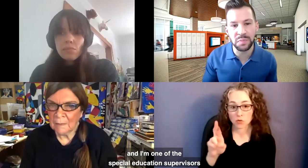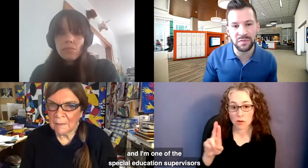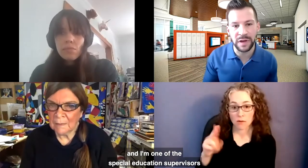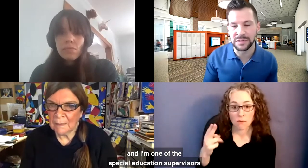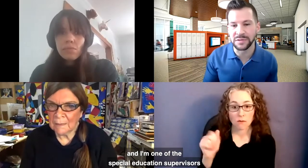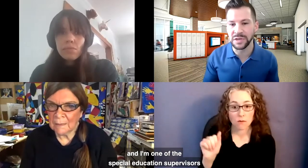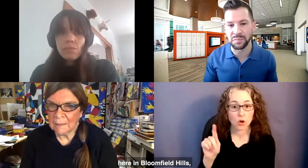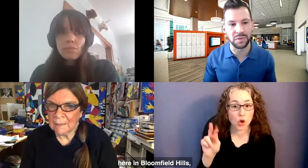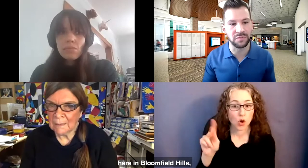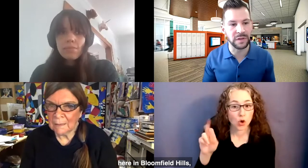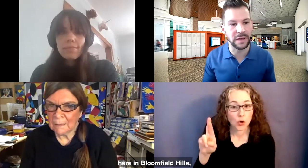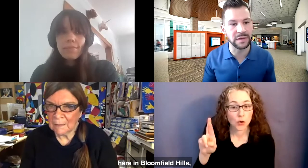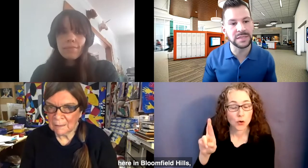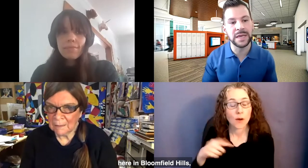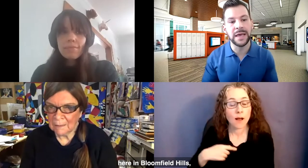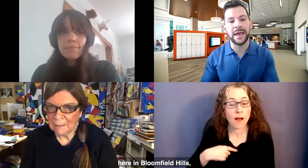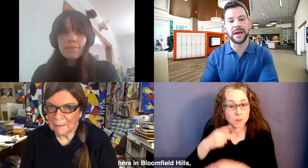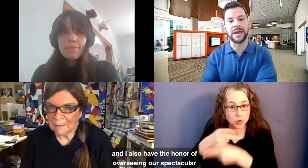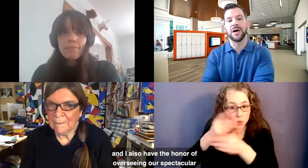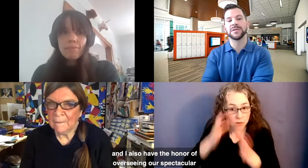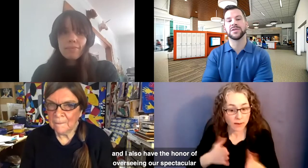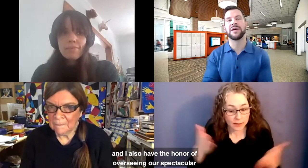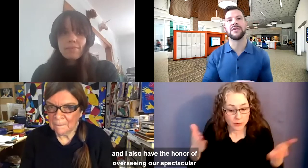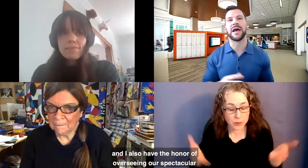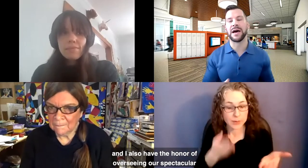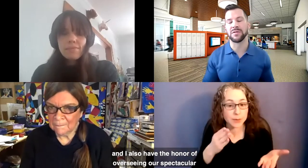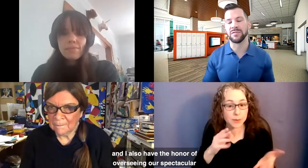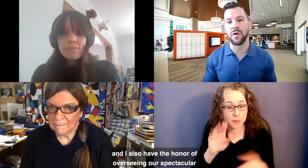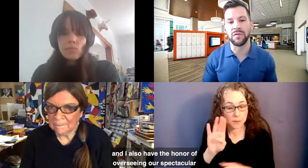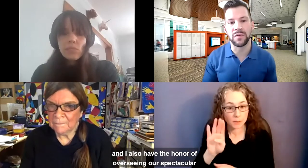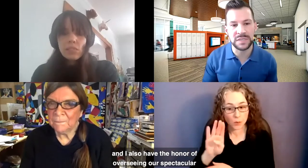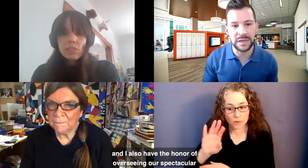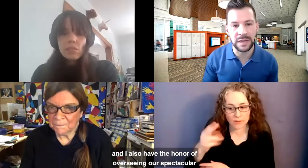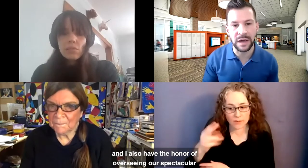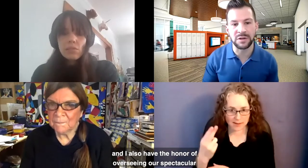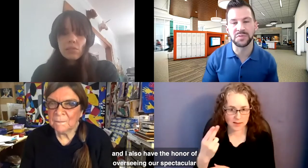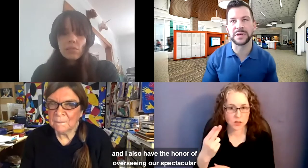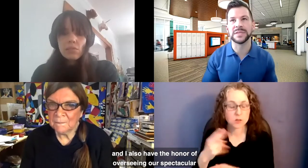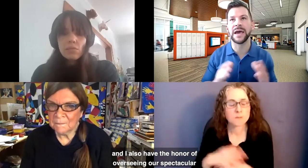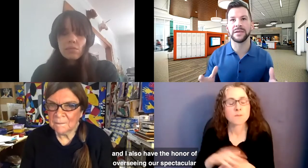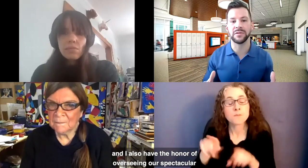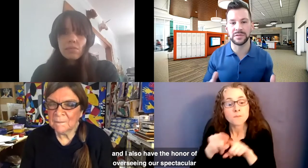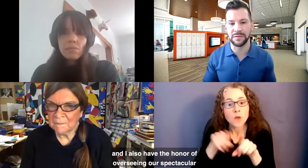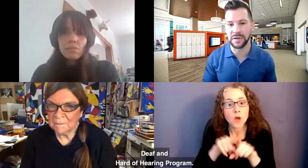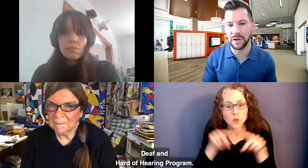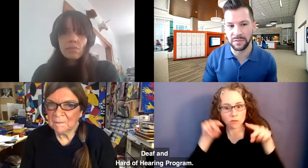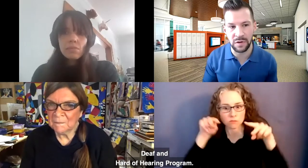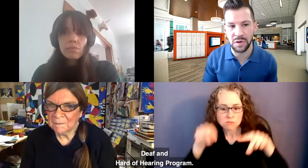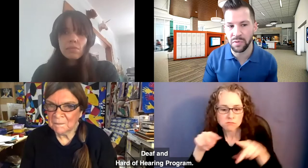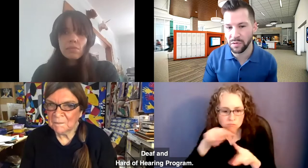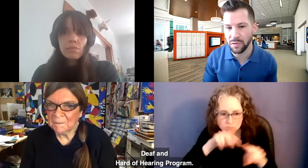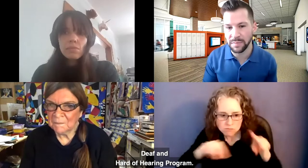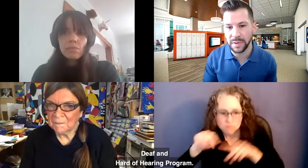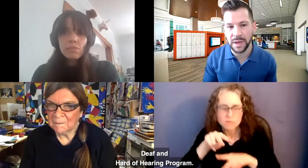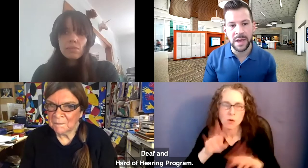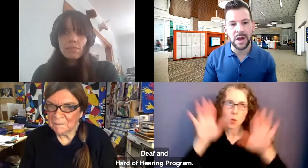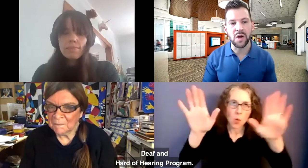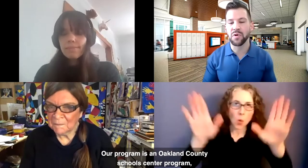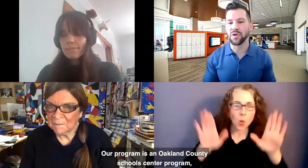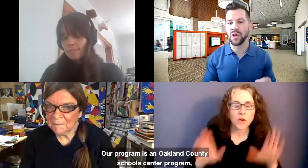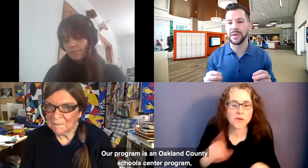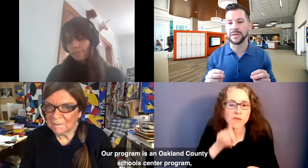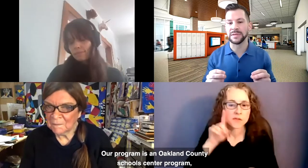education supervisors here in Bloomfield Hills. And I also have the honor of overseeing our spectacular Deaf and Hard of Hearing program.